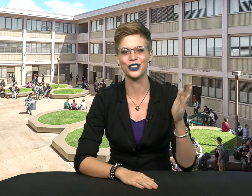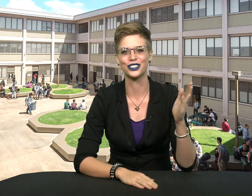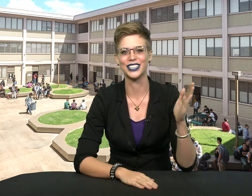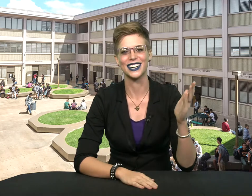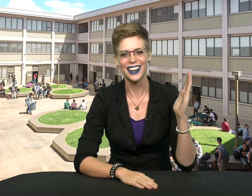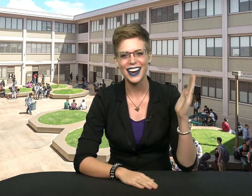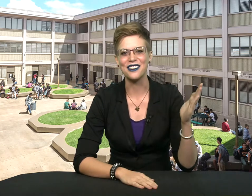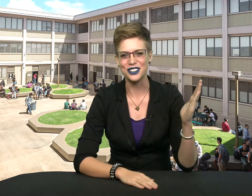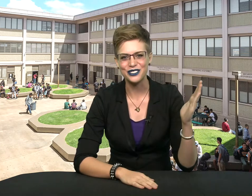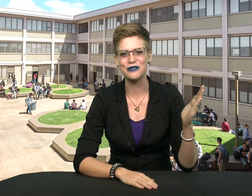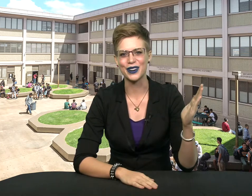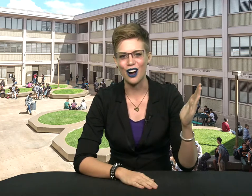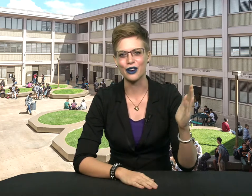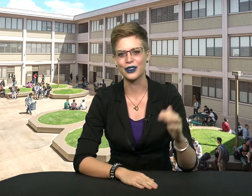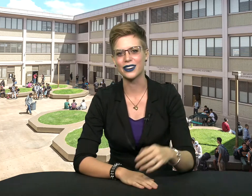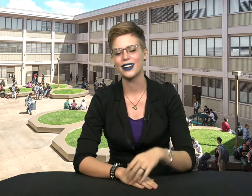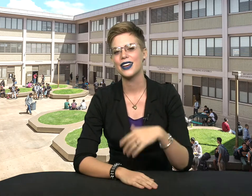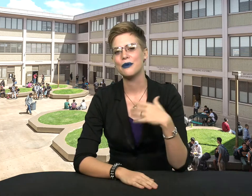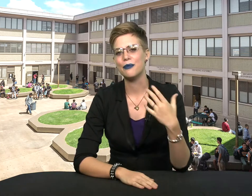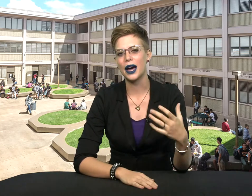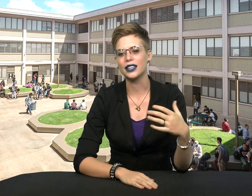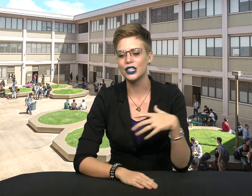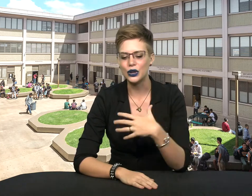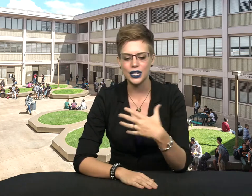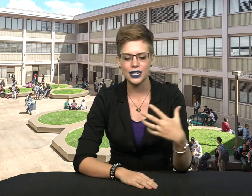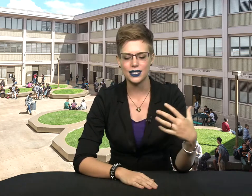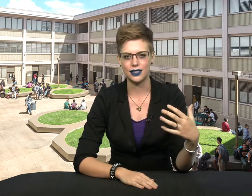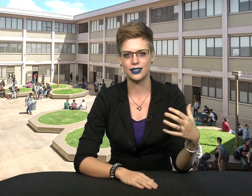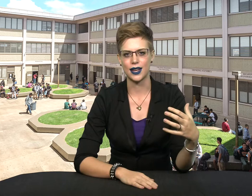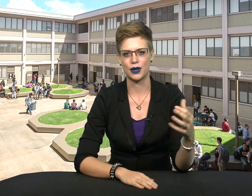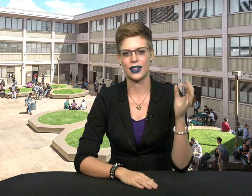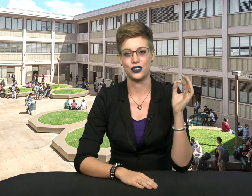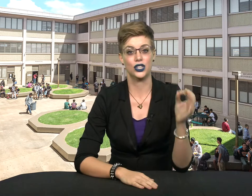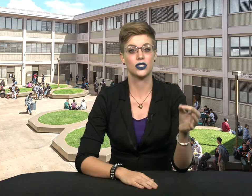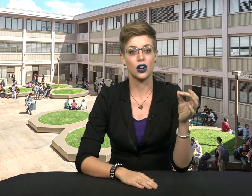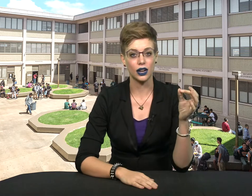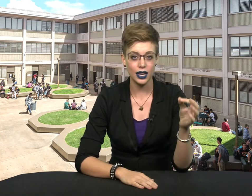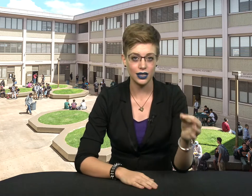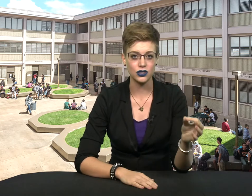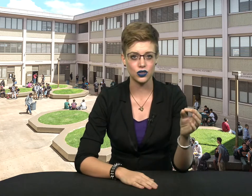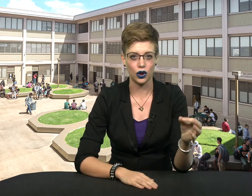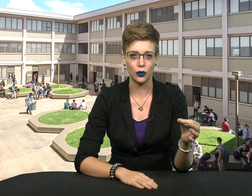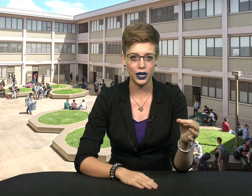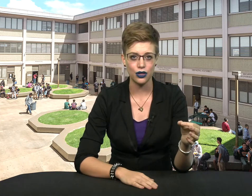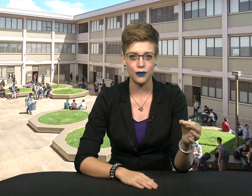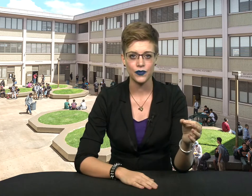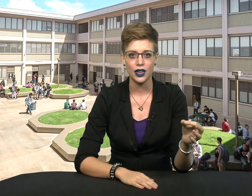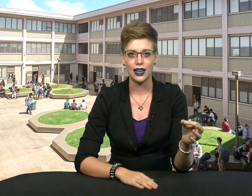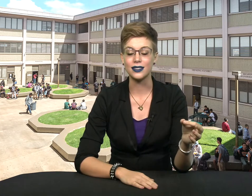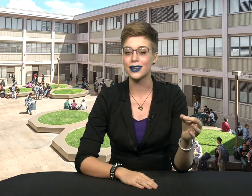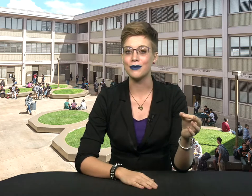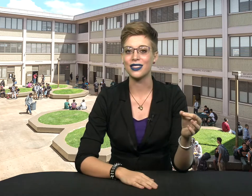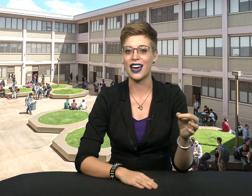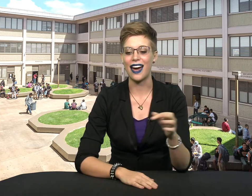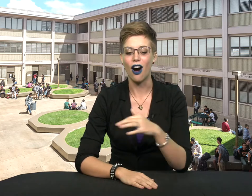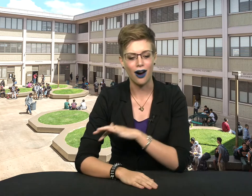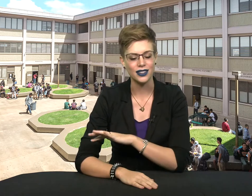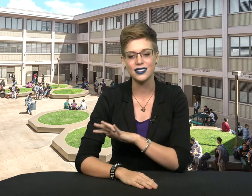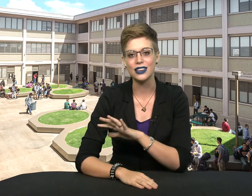career, I was super awkward. But loneliness isn't something that just our kids struggle with. It's something that haunts even